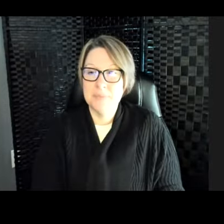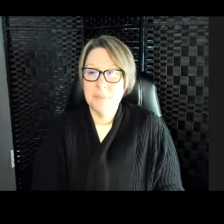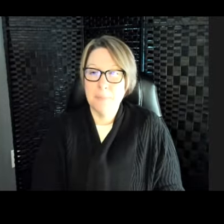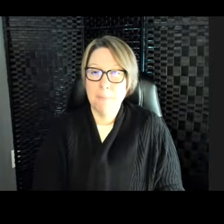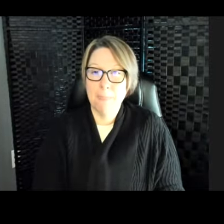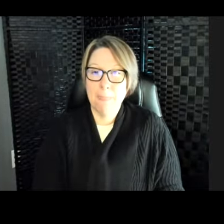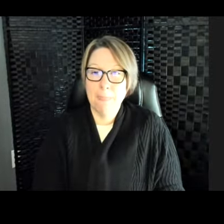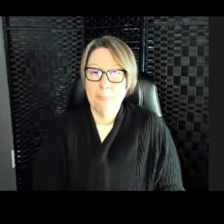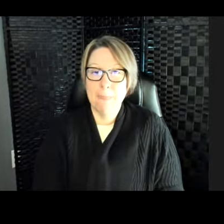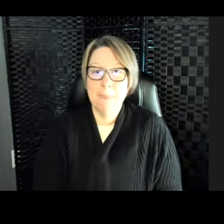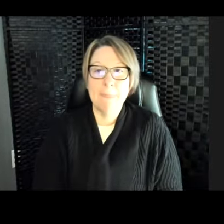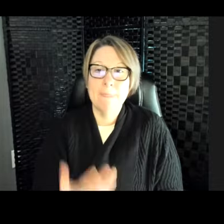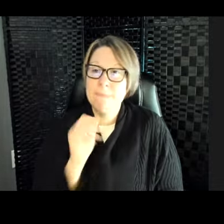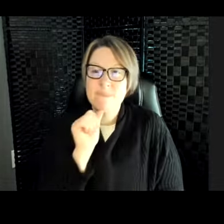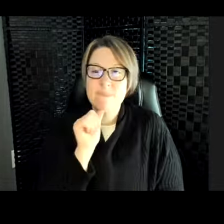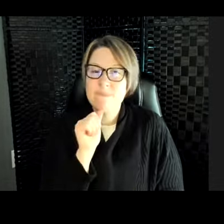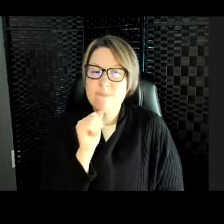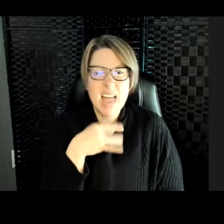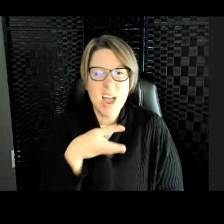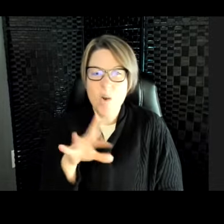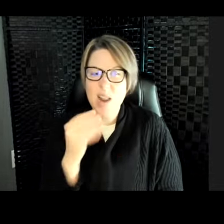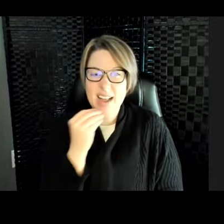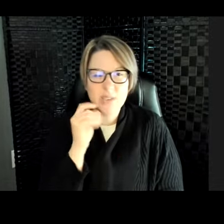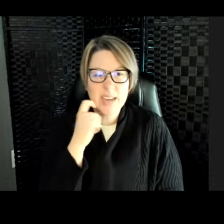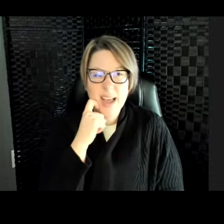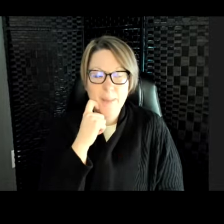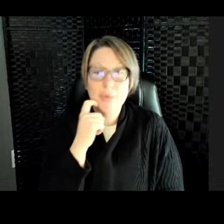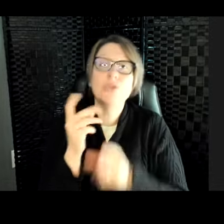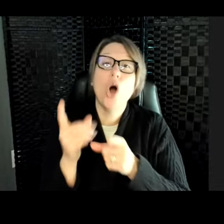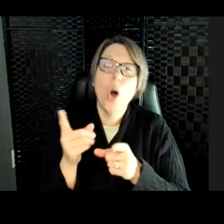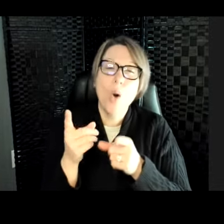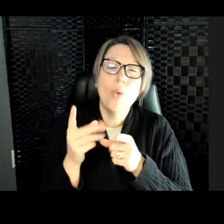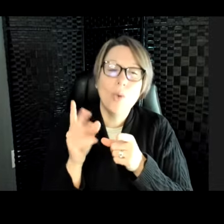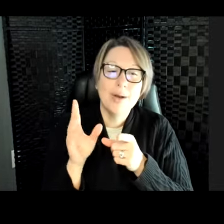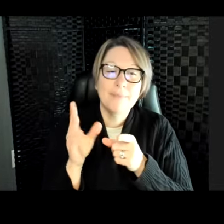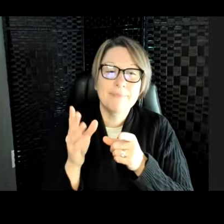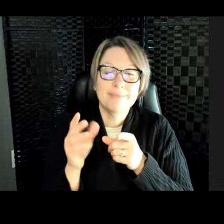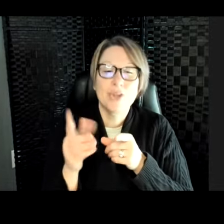Yeah, they don't like to eat apples. Oh, you asked, I see. You asked another student if they eat apples.